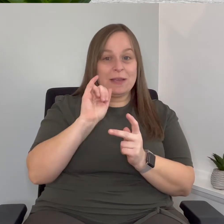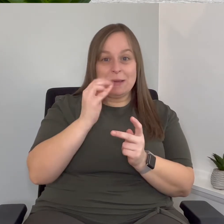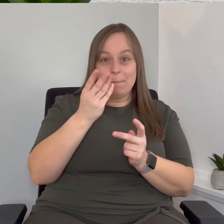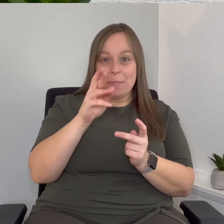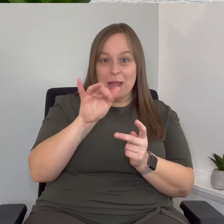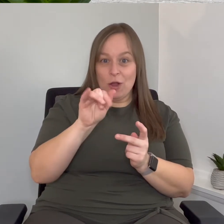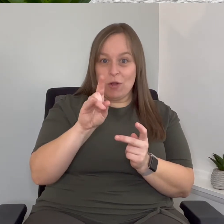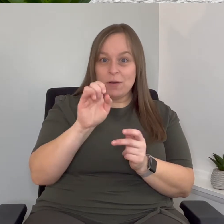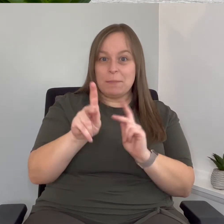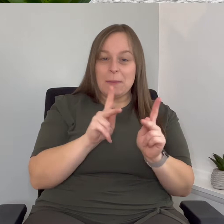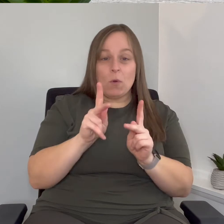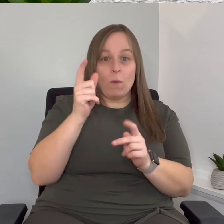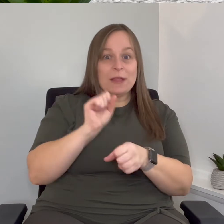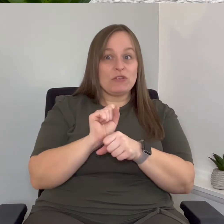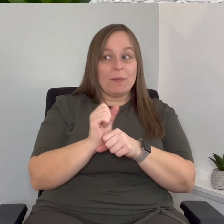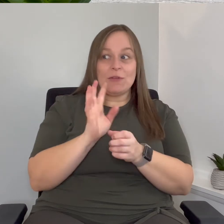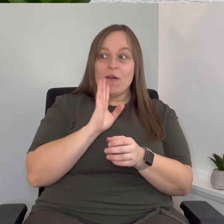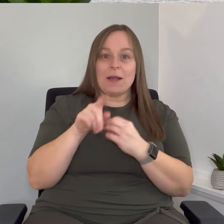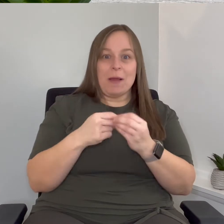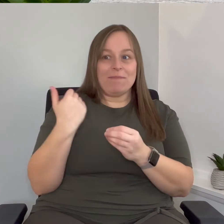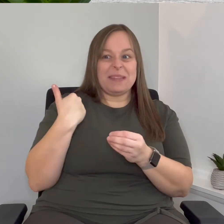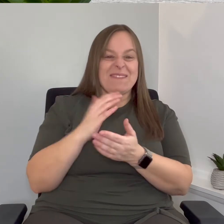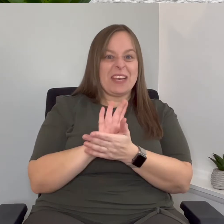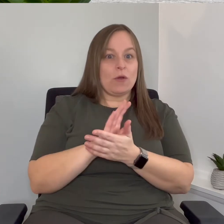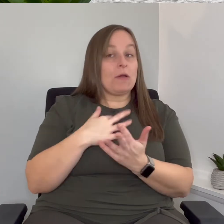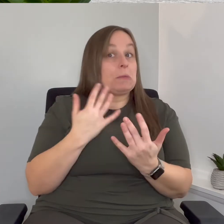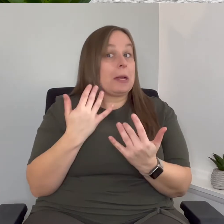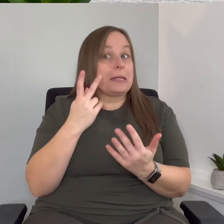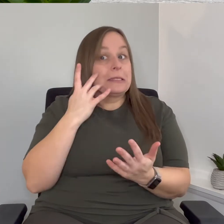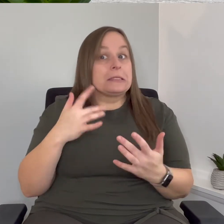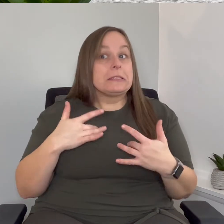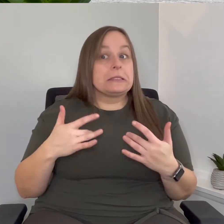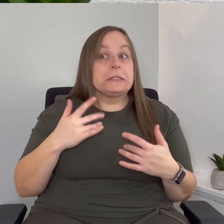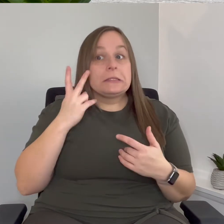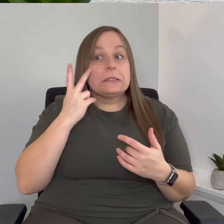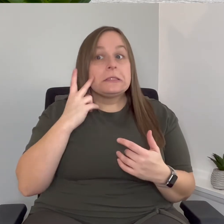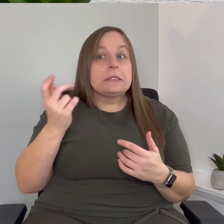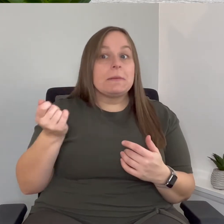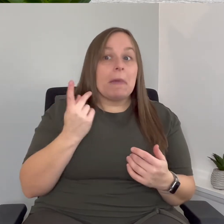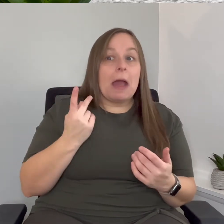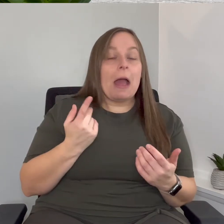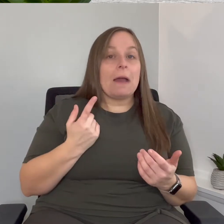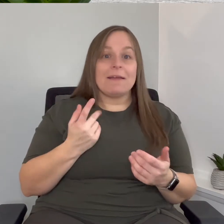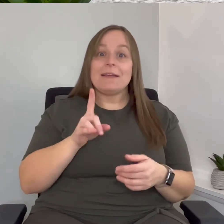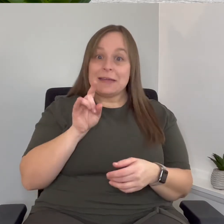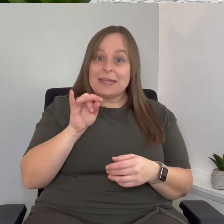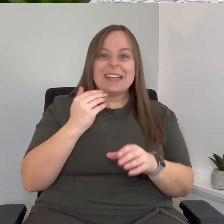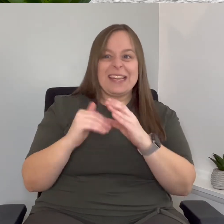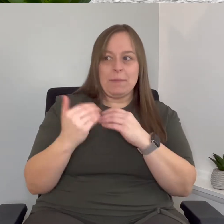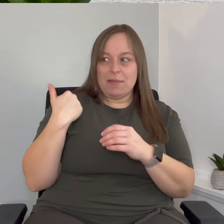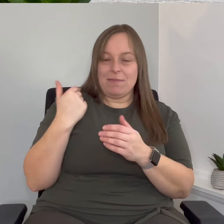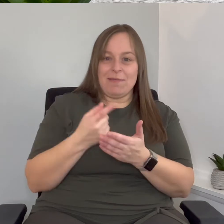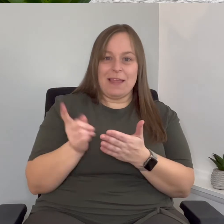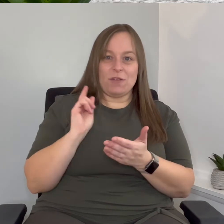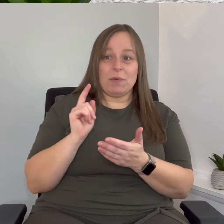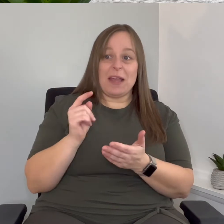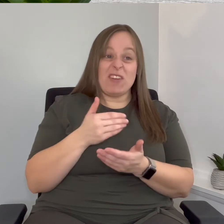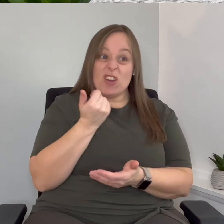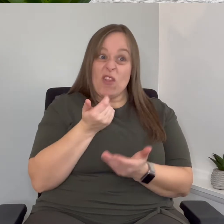this is one of the jobs I was talking about in the previous video that I was excited and waiting to hear back and then I did email them saying hey I have another offer